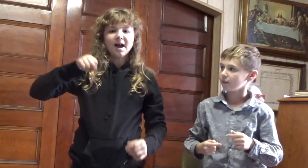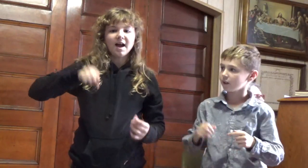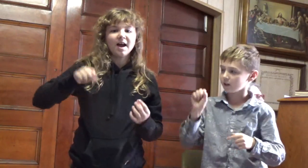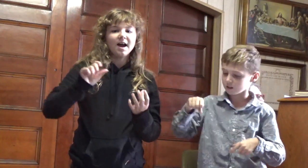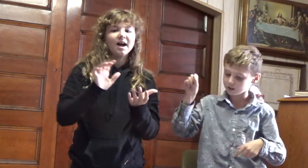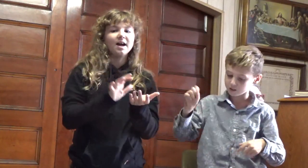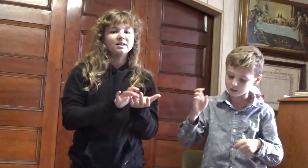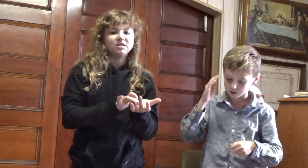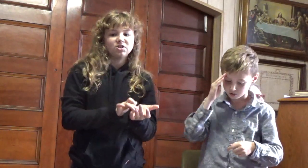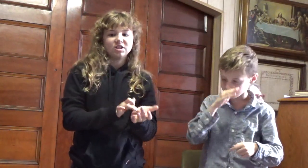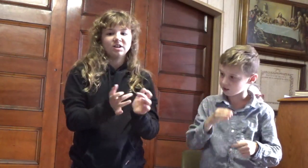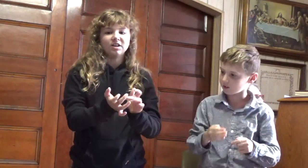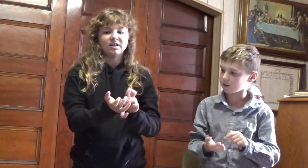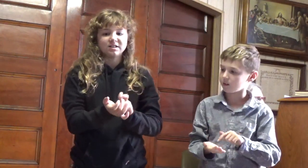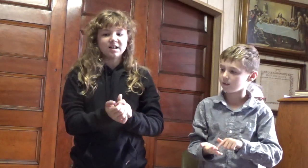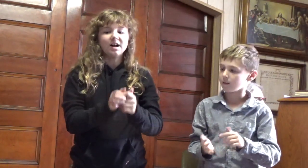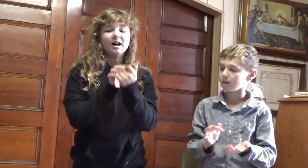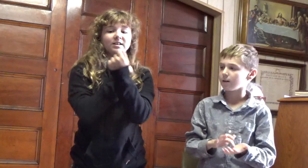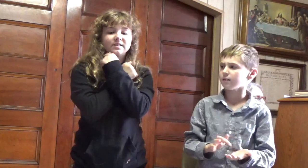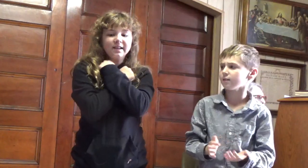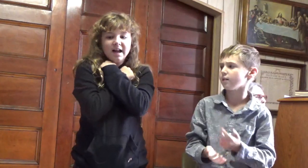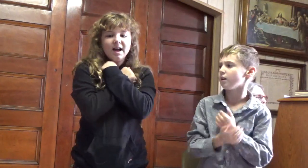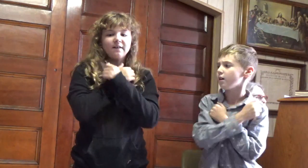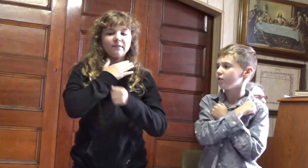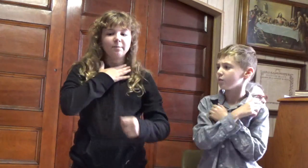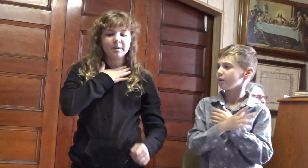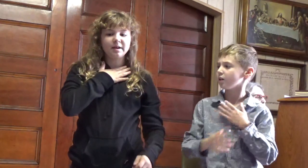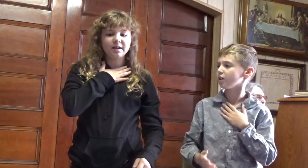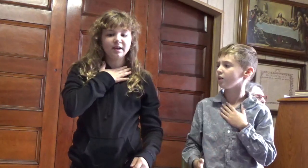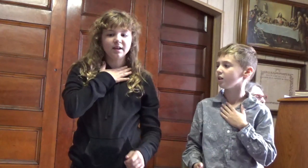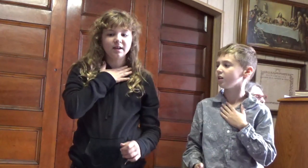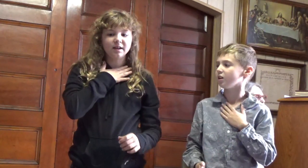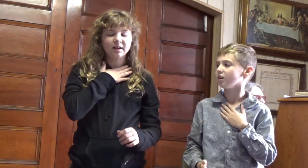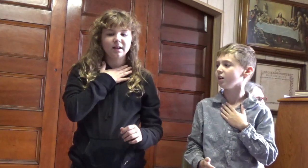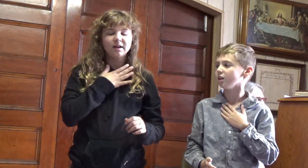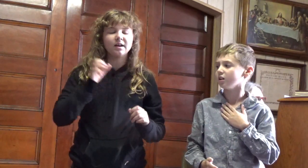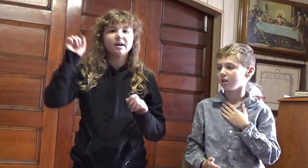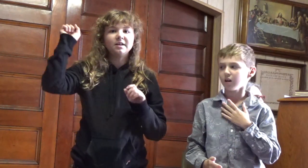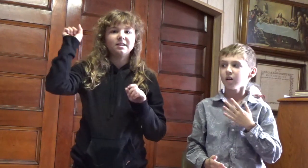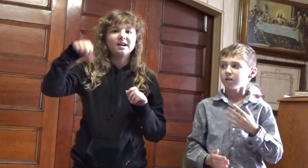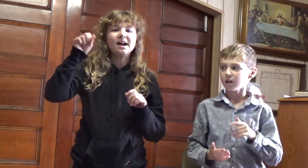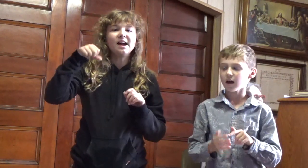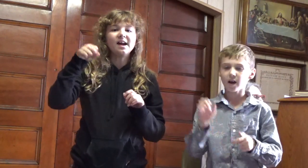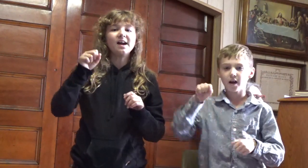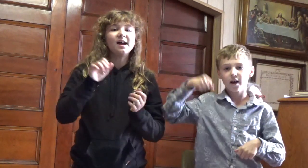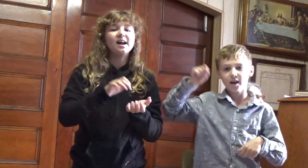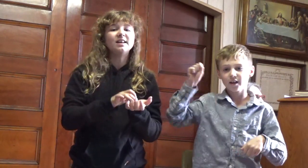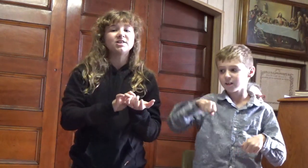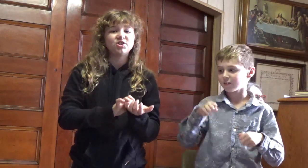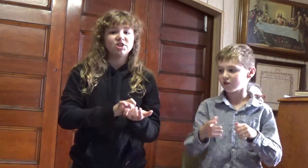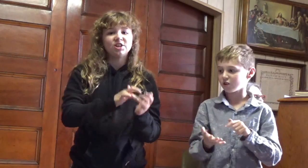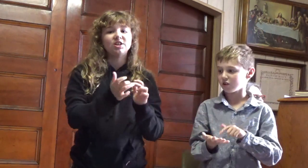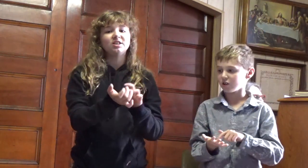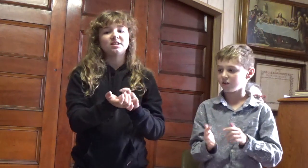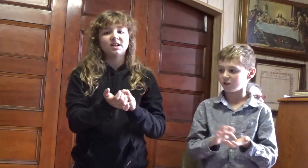Yes, Jesus loves me. Yes, Jesus